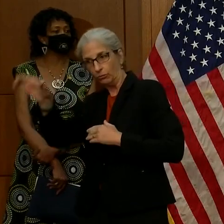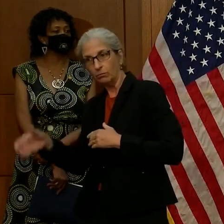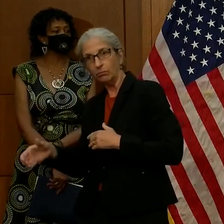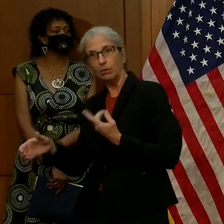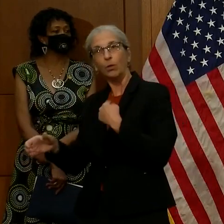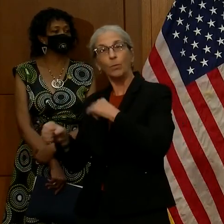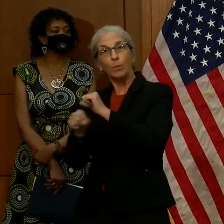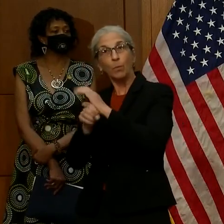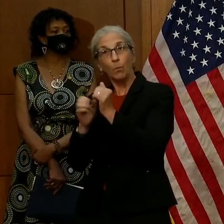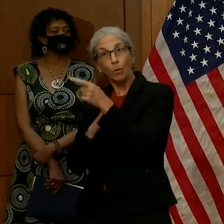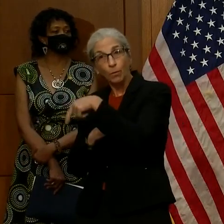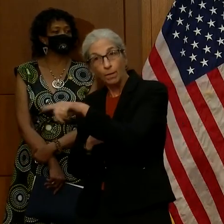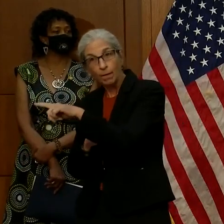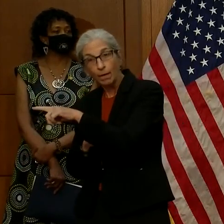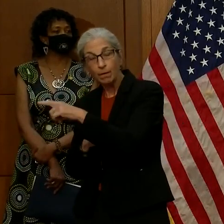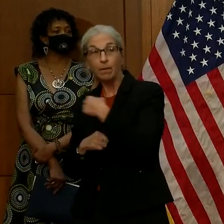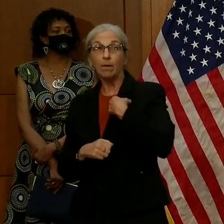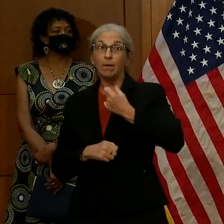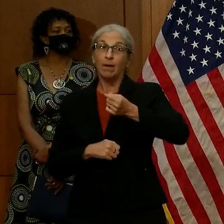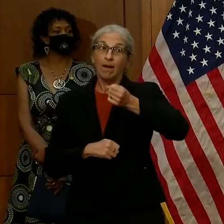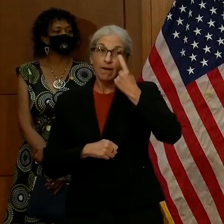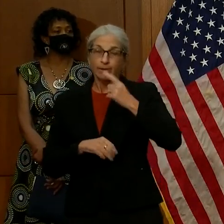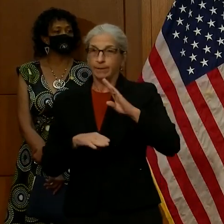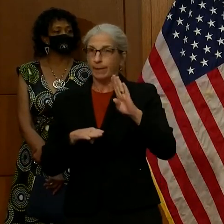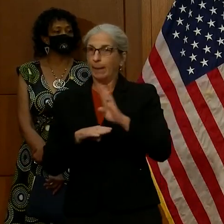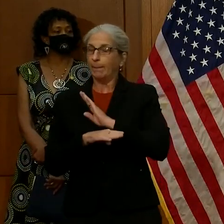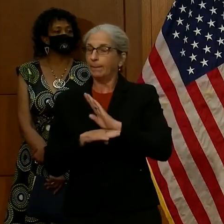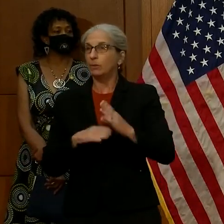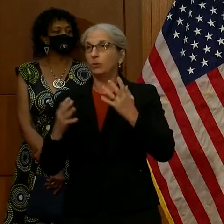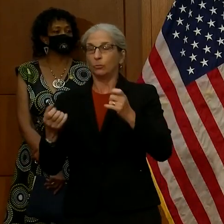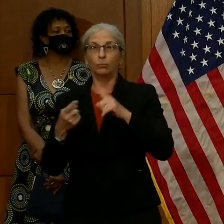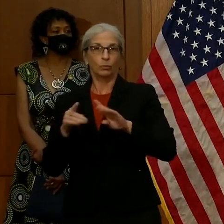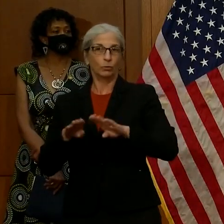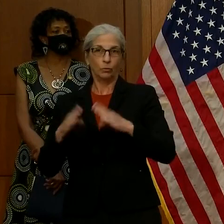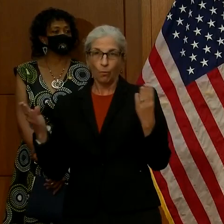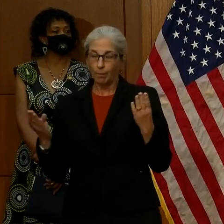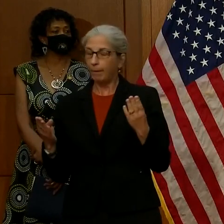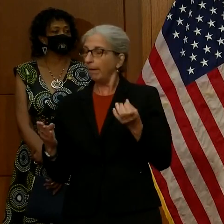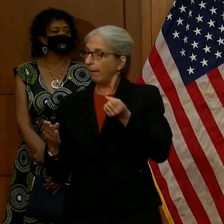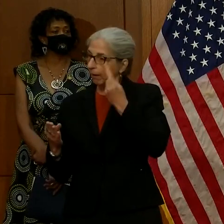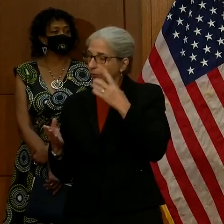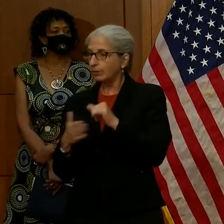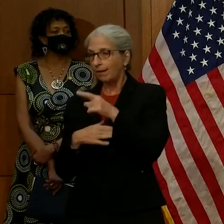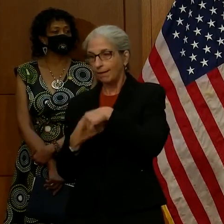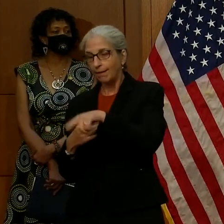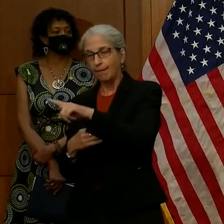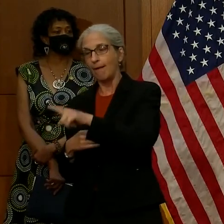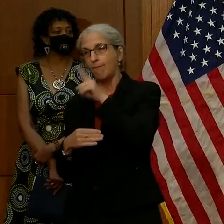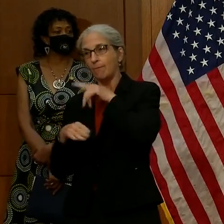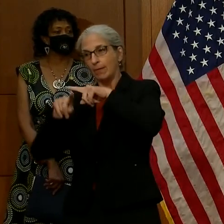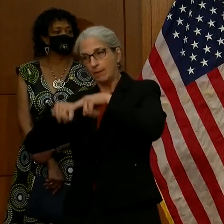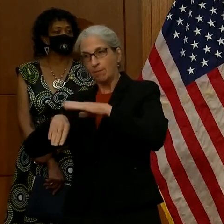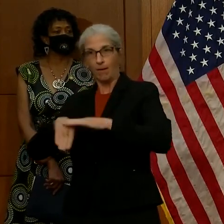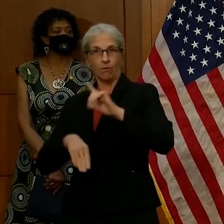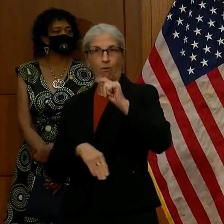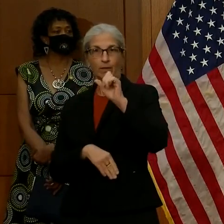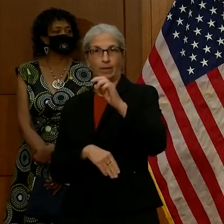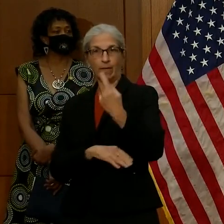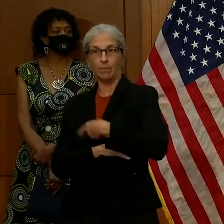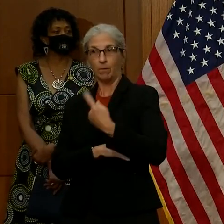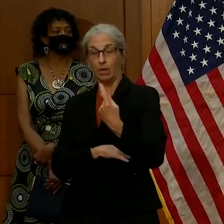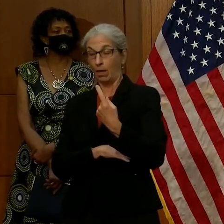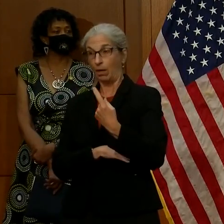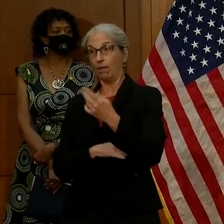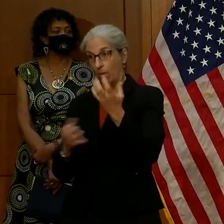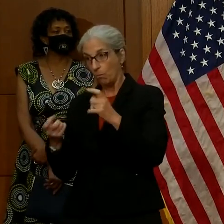with them. I understand from a business perspective the importance of Labor Day, but we have come too far to go back.